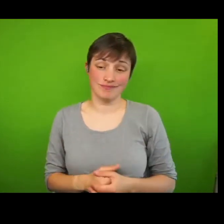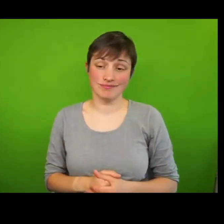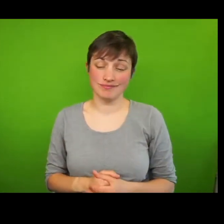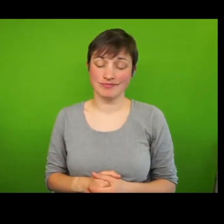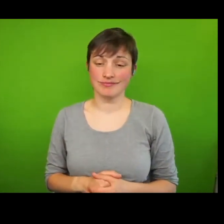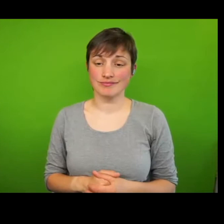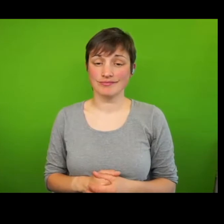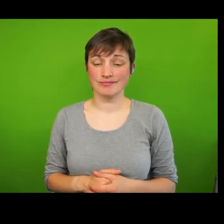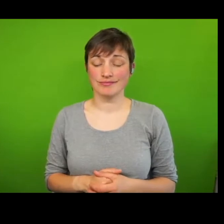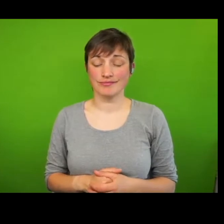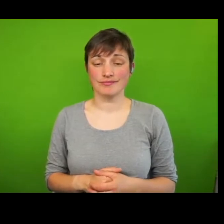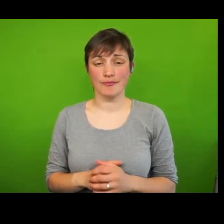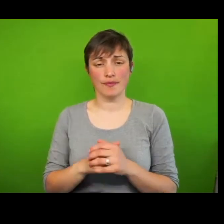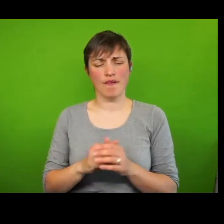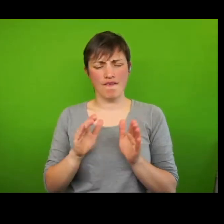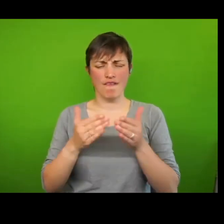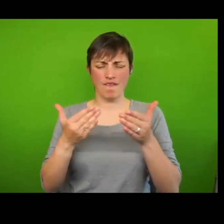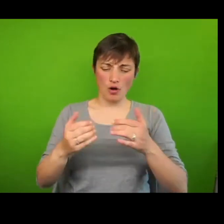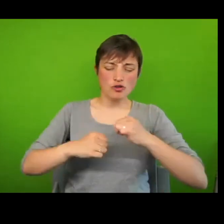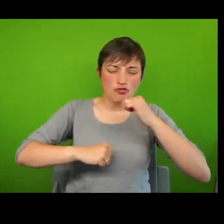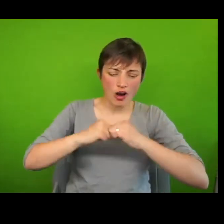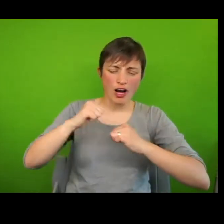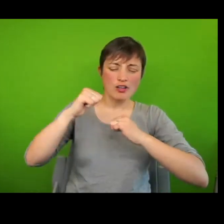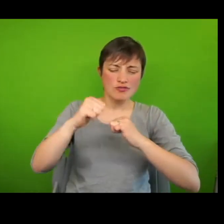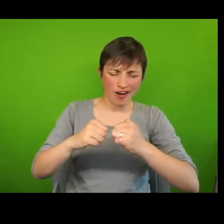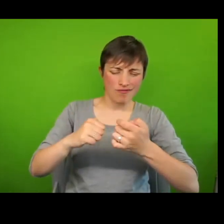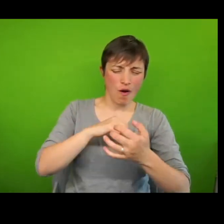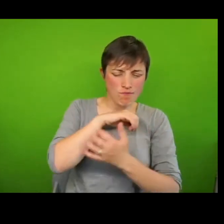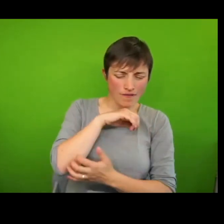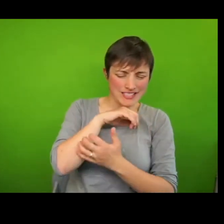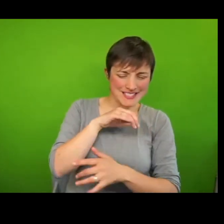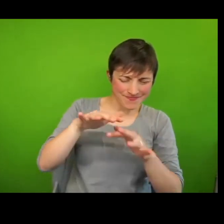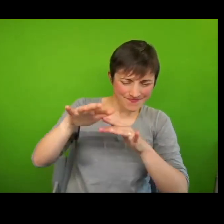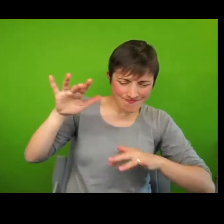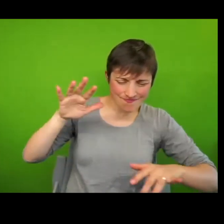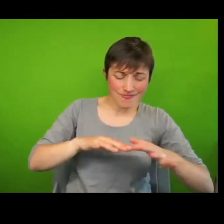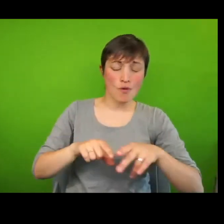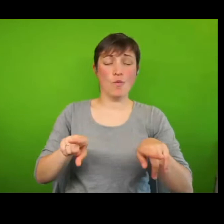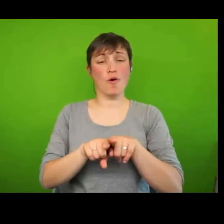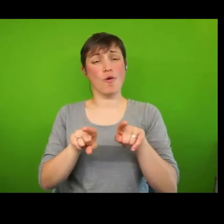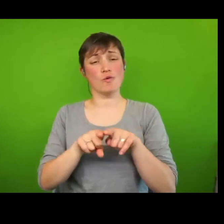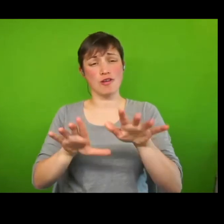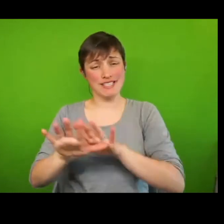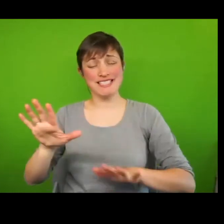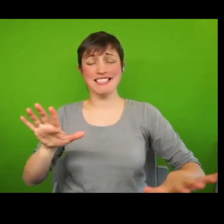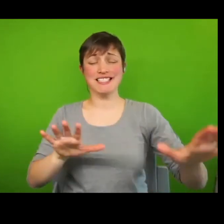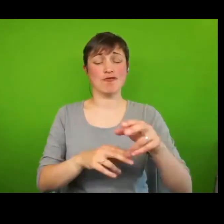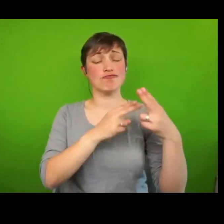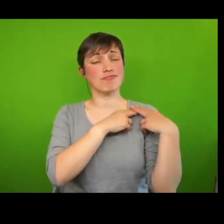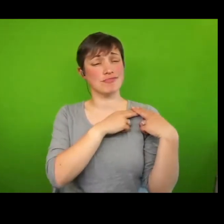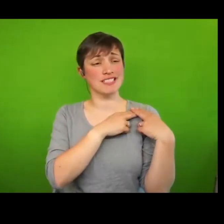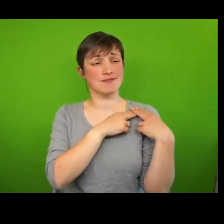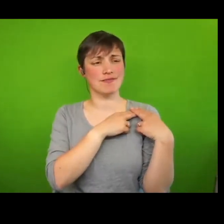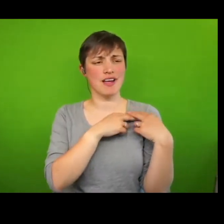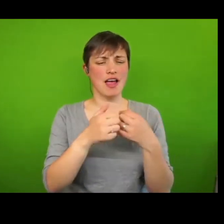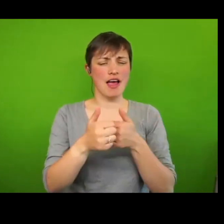By focusing on the structural causes of poverty and the responsibilities of the state, advocates underline the potential